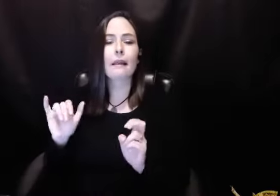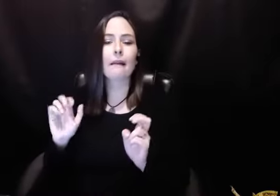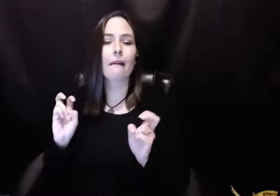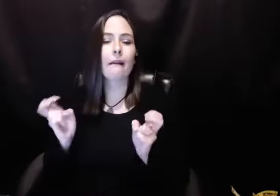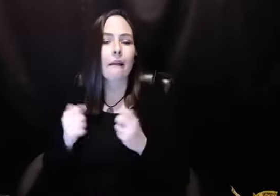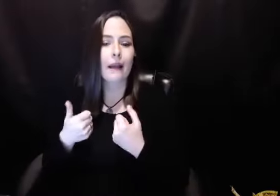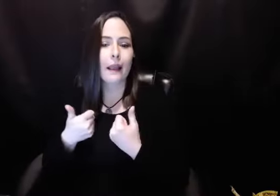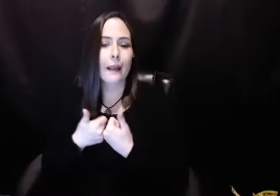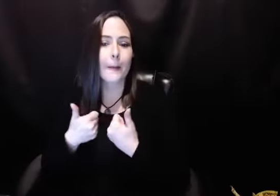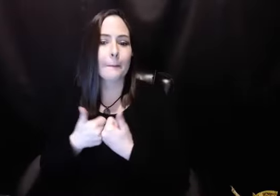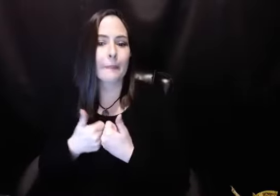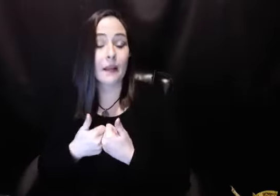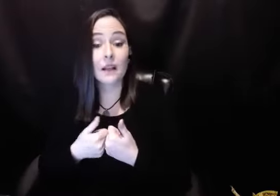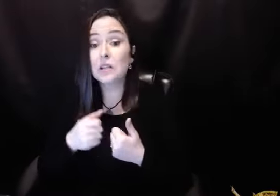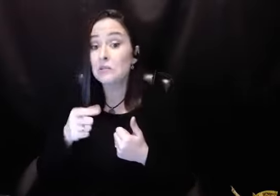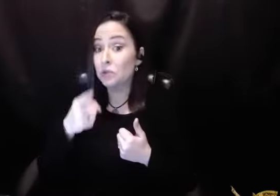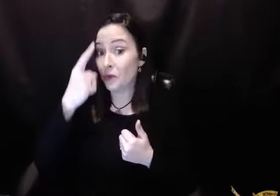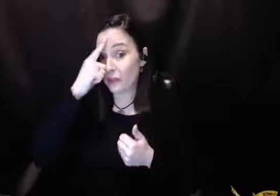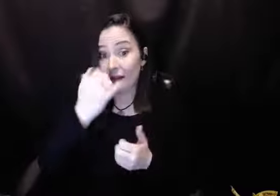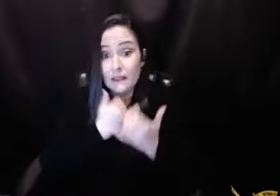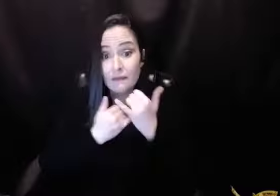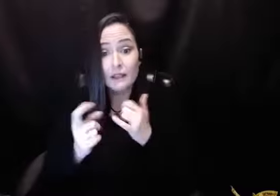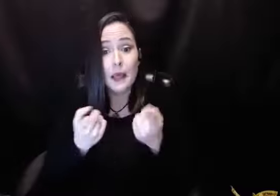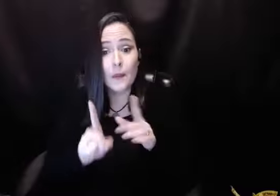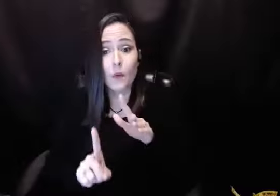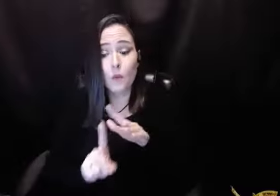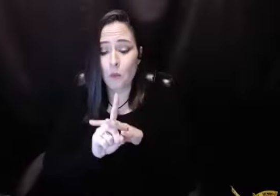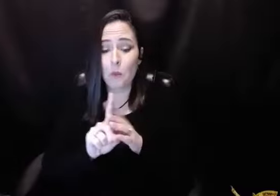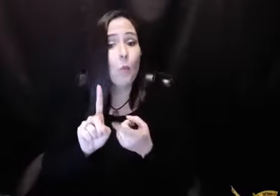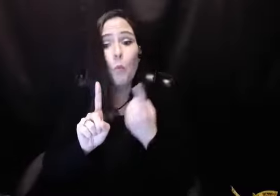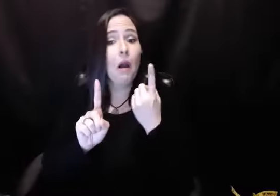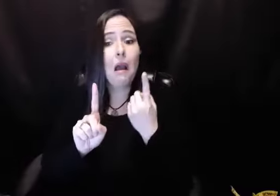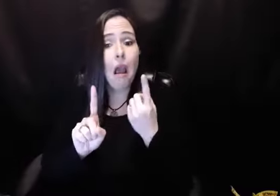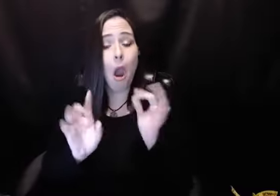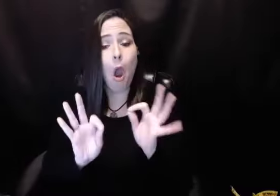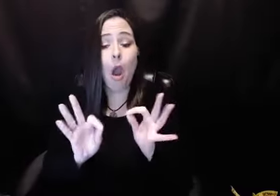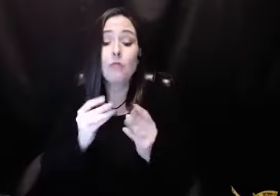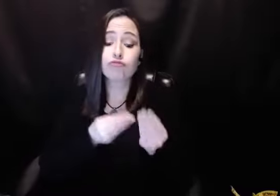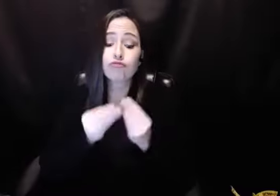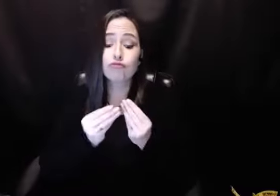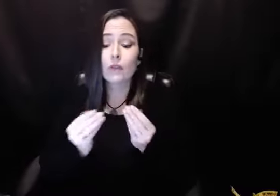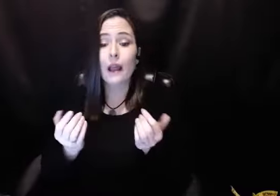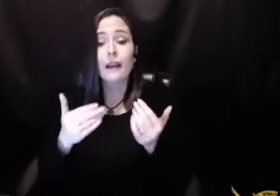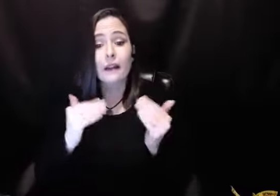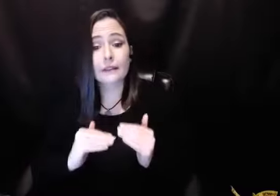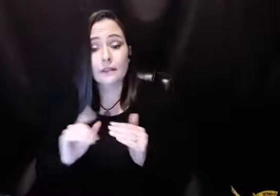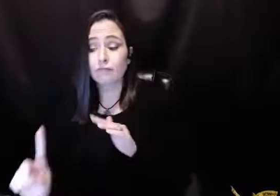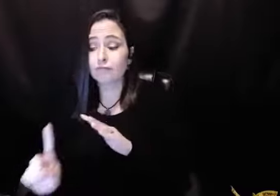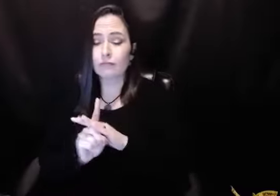they like to play as a game. They don't come one at a time. They come as a